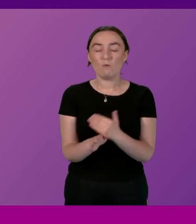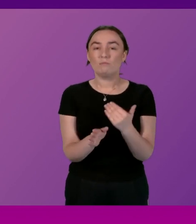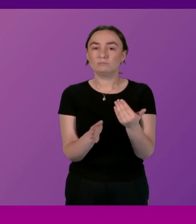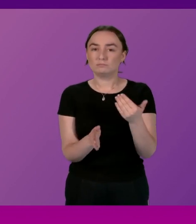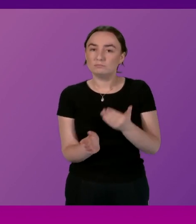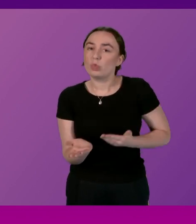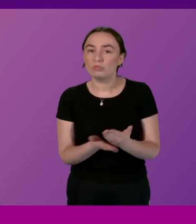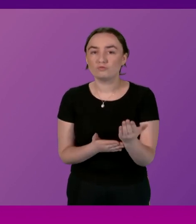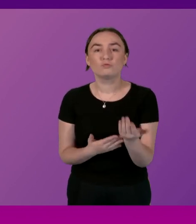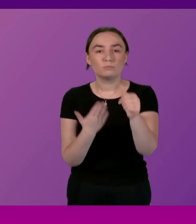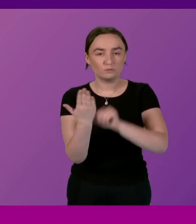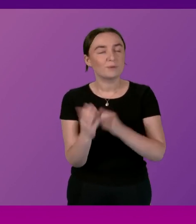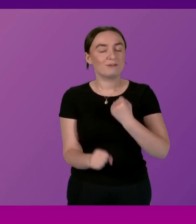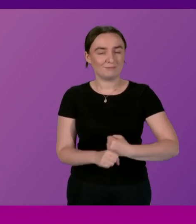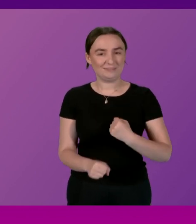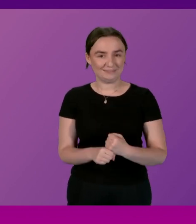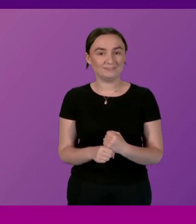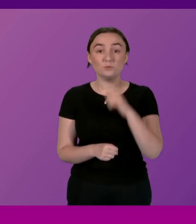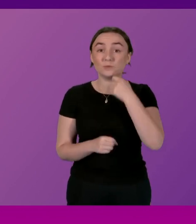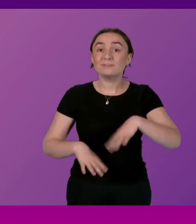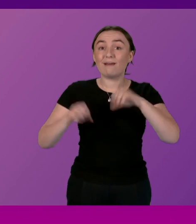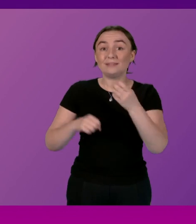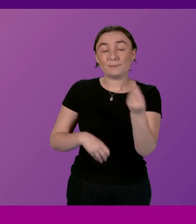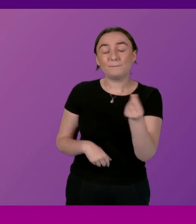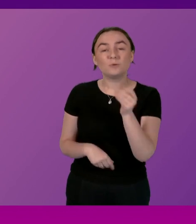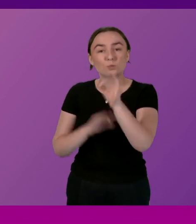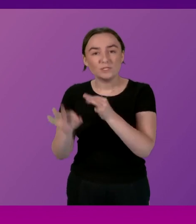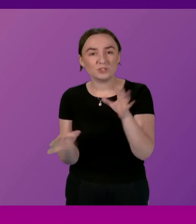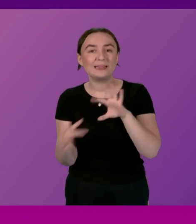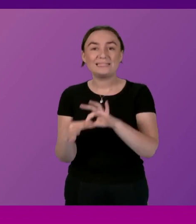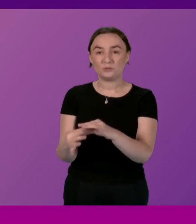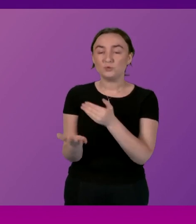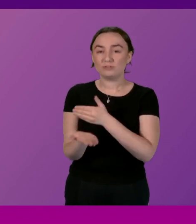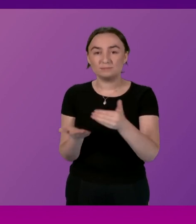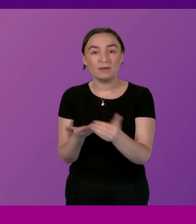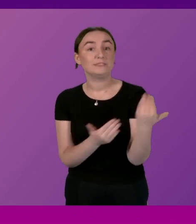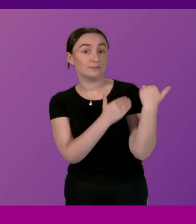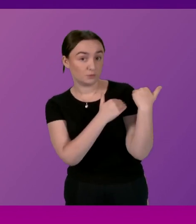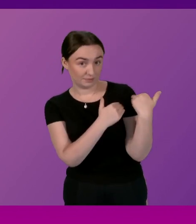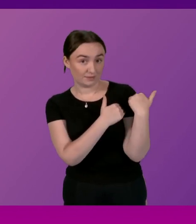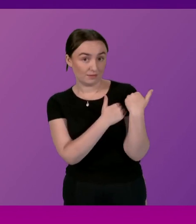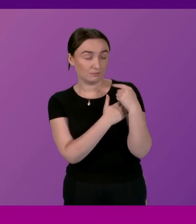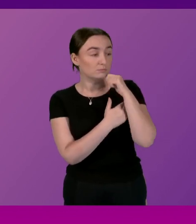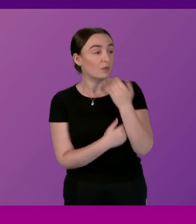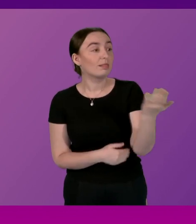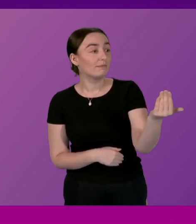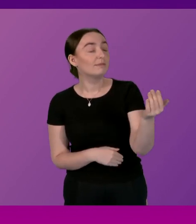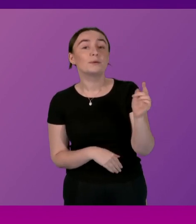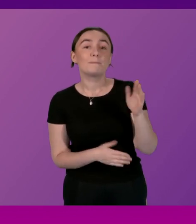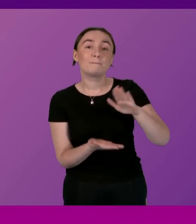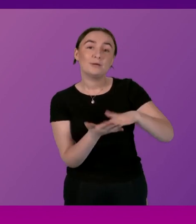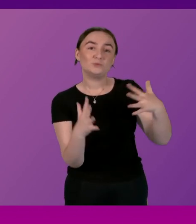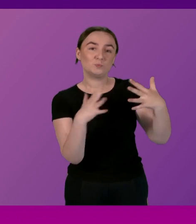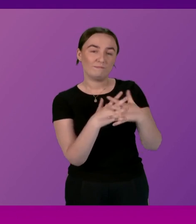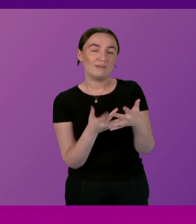programme for government. I therefore start with some questions around transparency and accountability, and I invite Martin Whitfield,